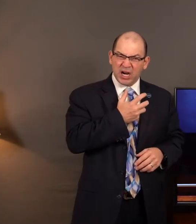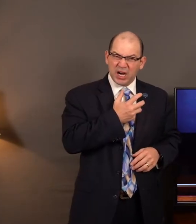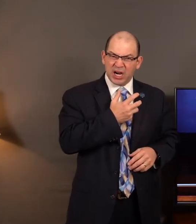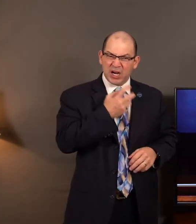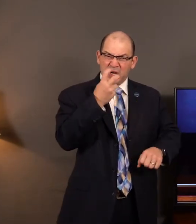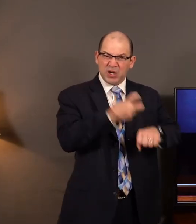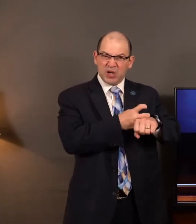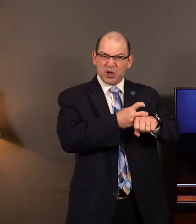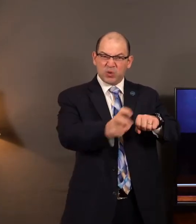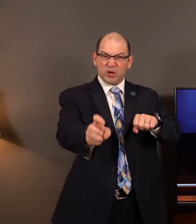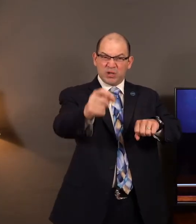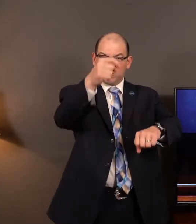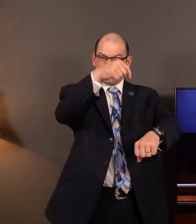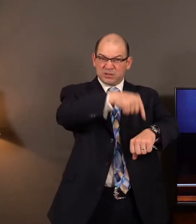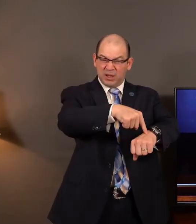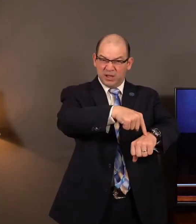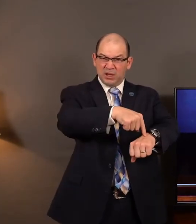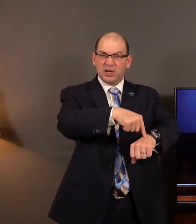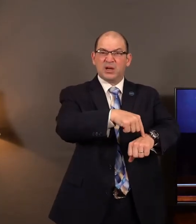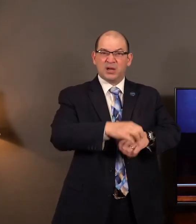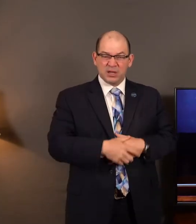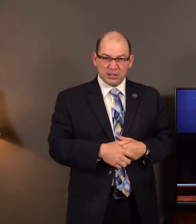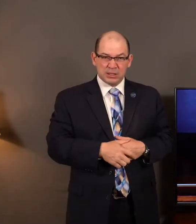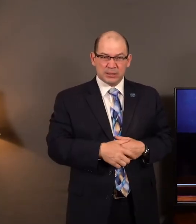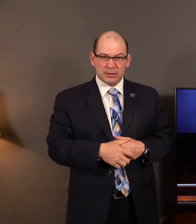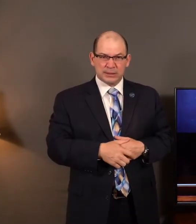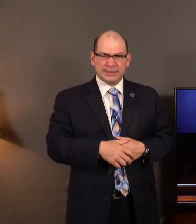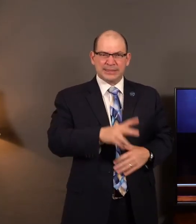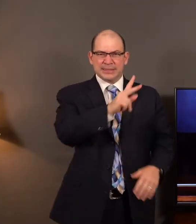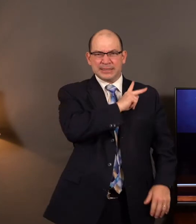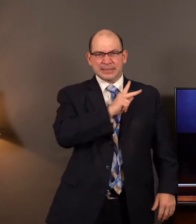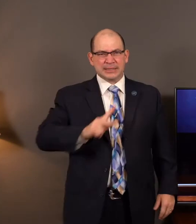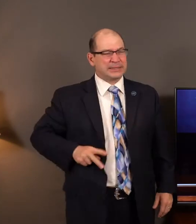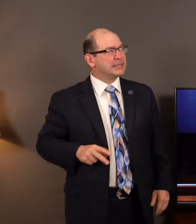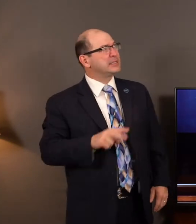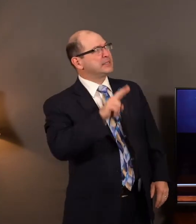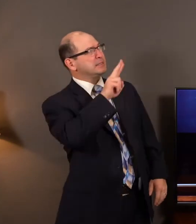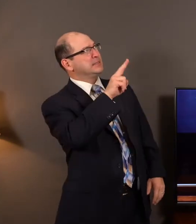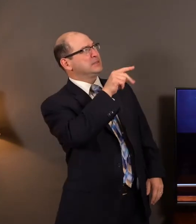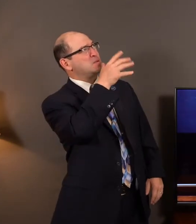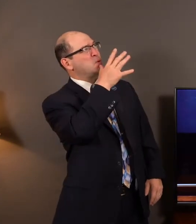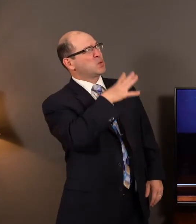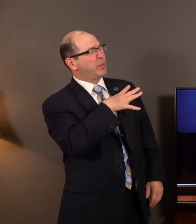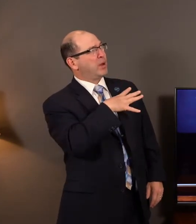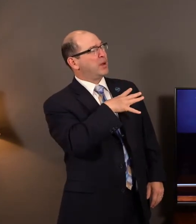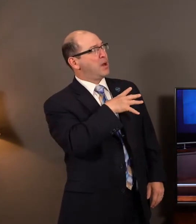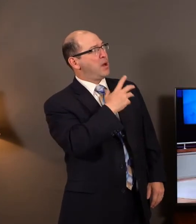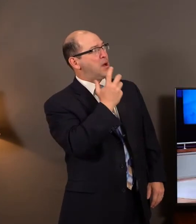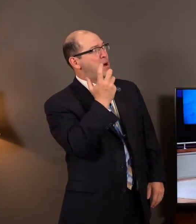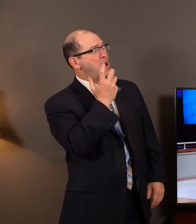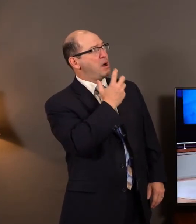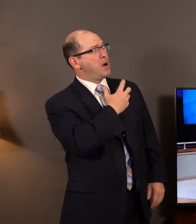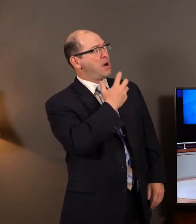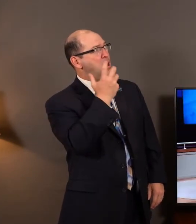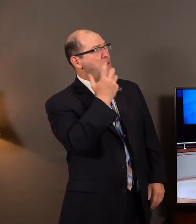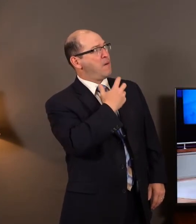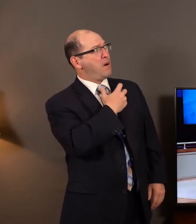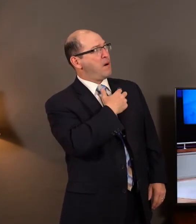the history of God's children. And the king encounters this woman who he then learns that her and another